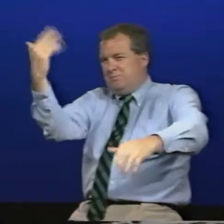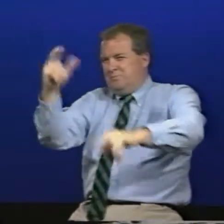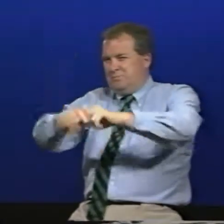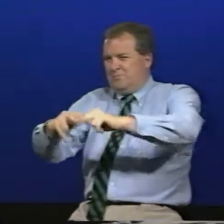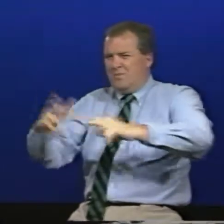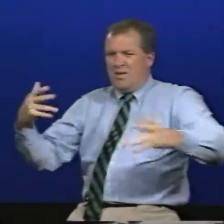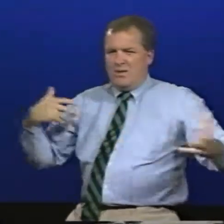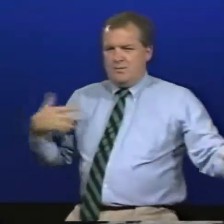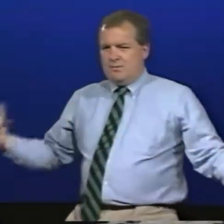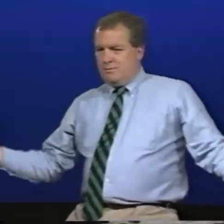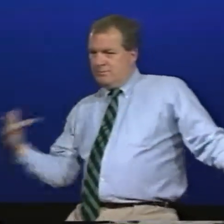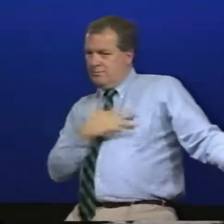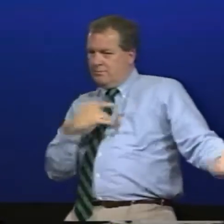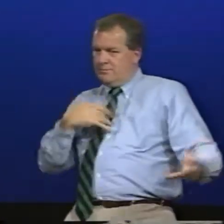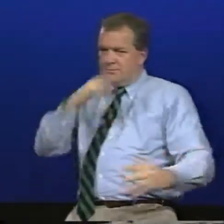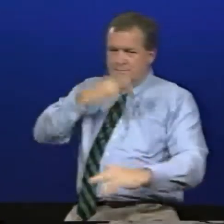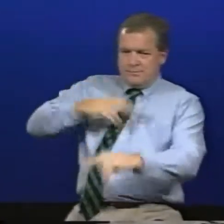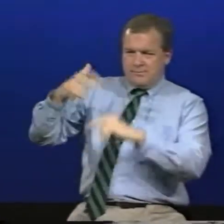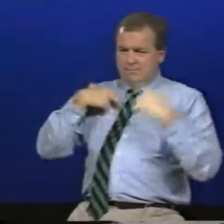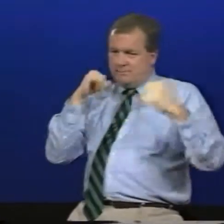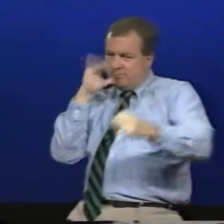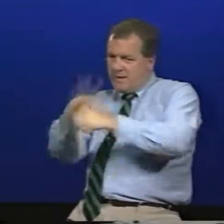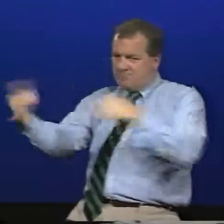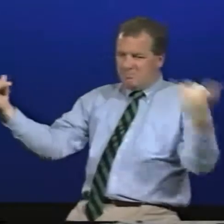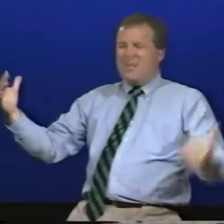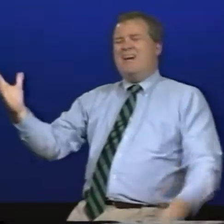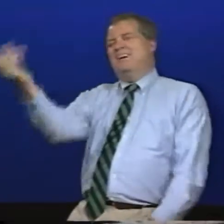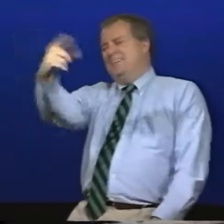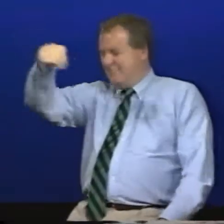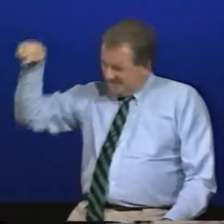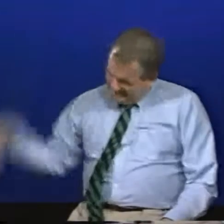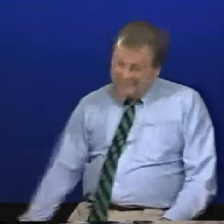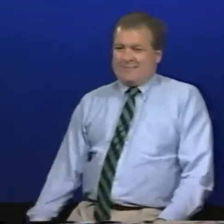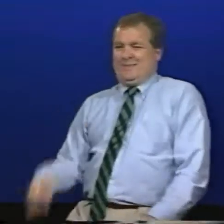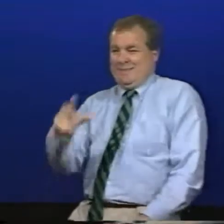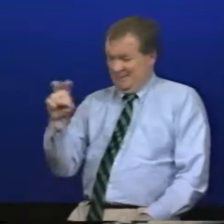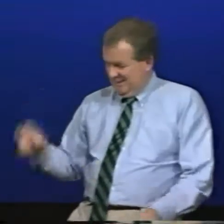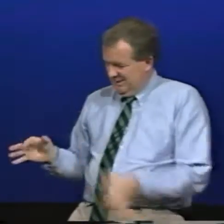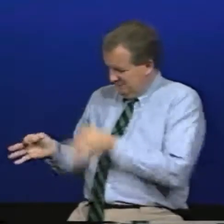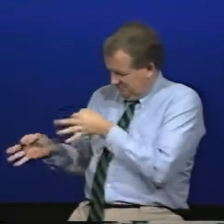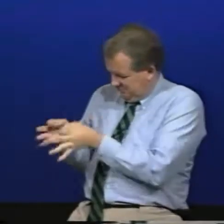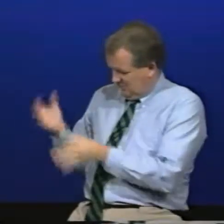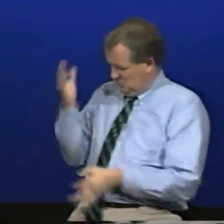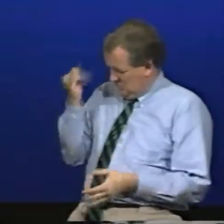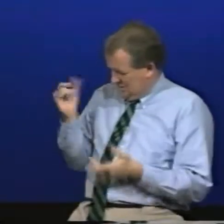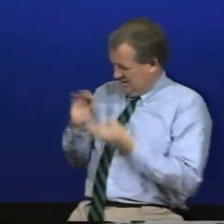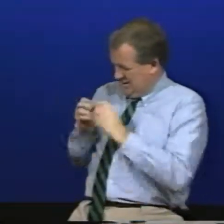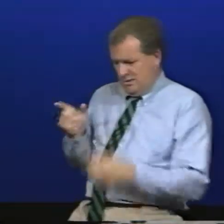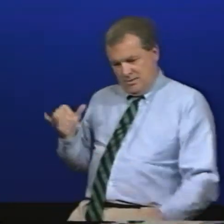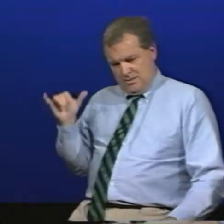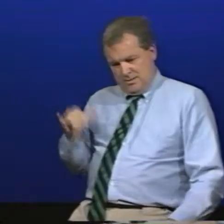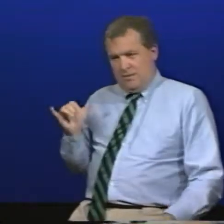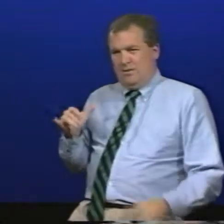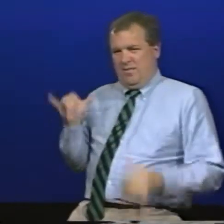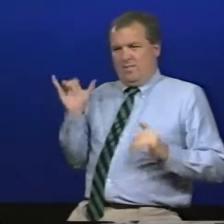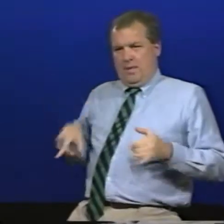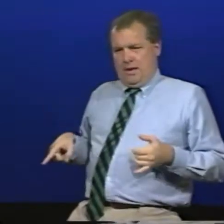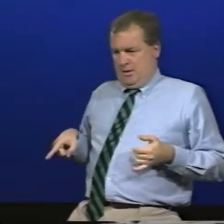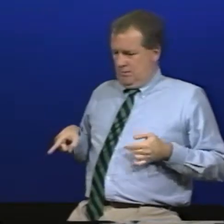experience and if necessary someone's on the floor doing something I can always ask them to come off the floor and of course I always get a lot of flack about how they didn't have